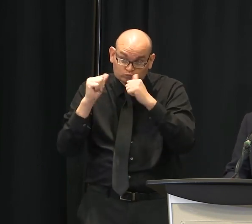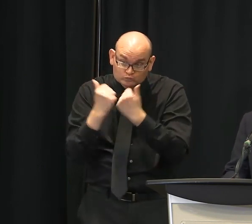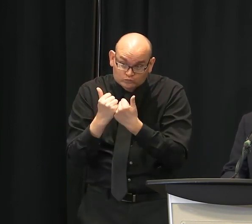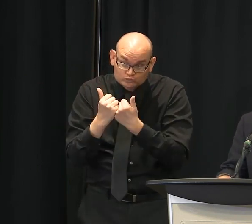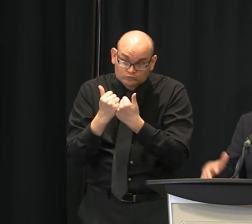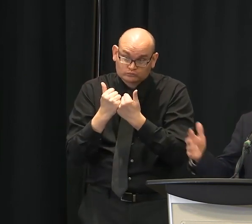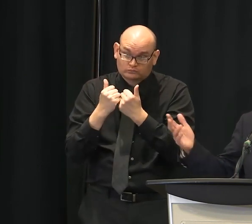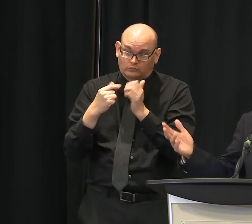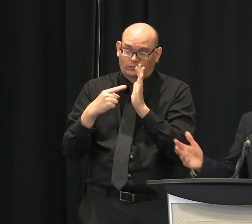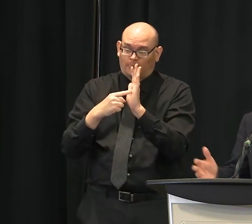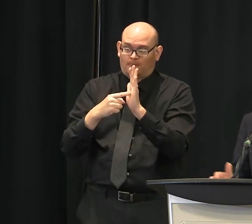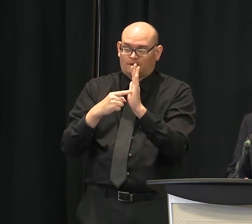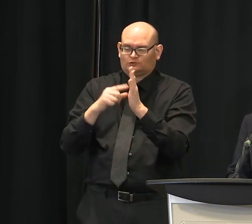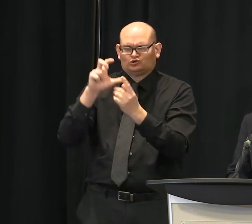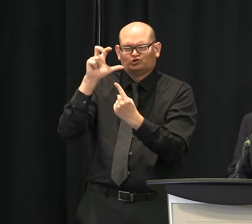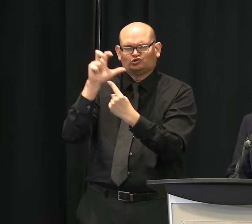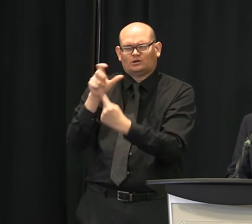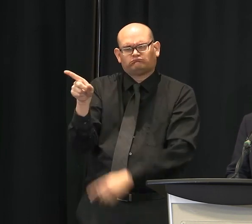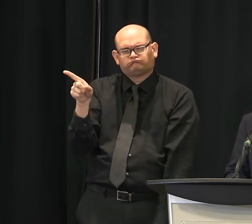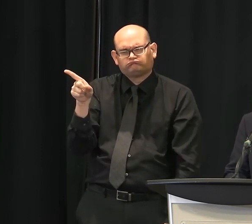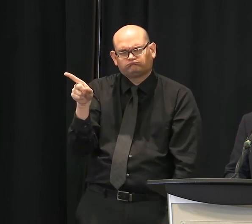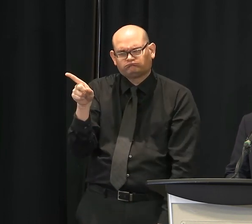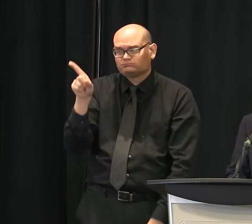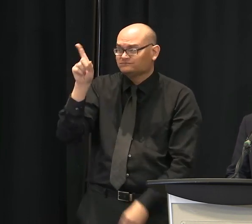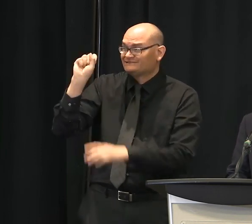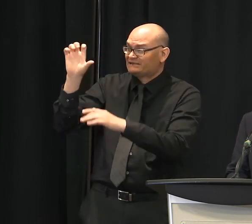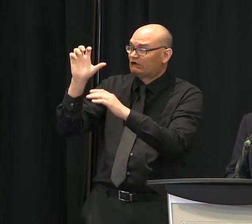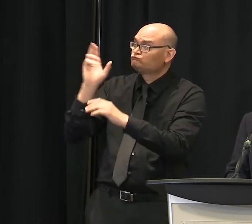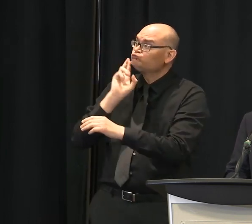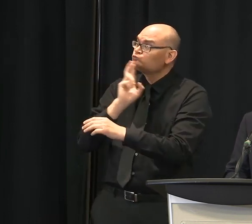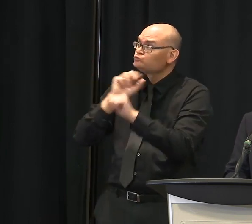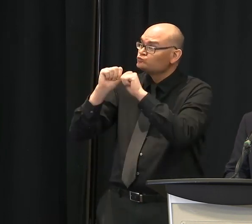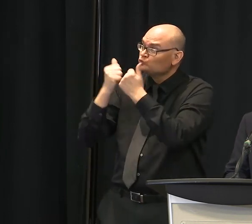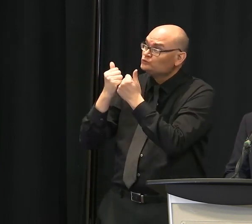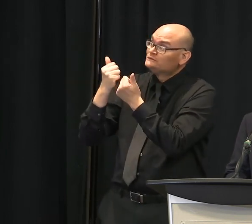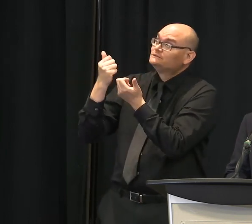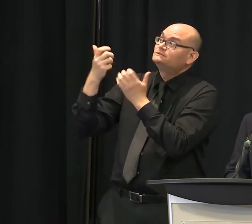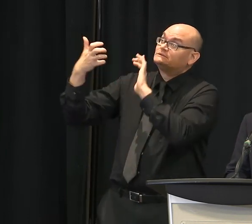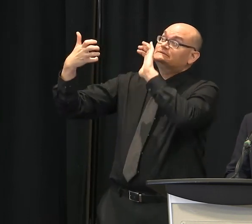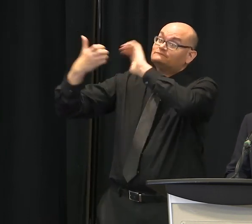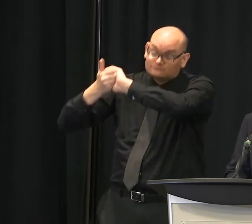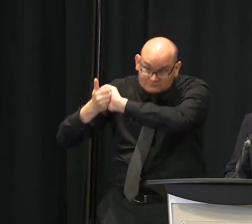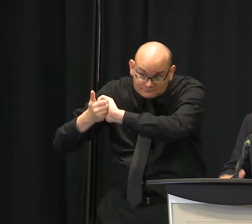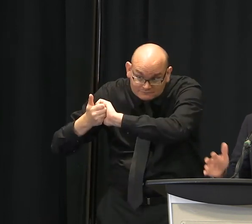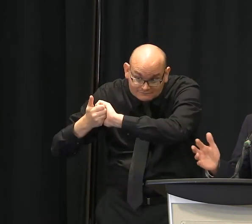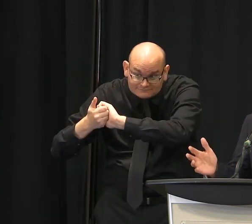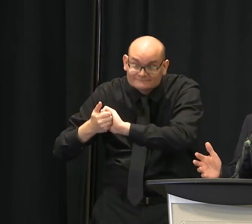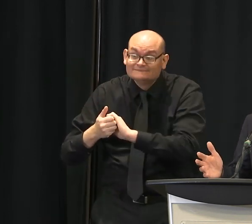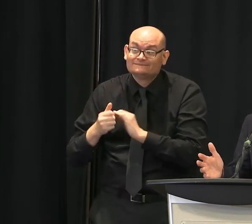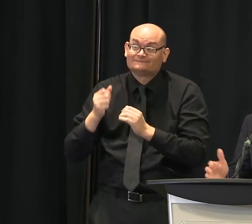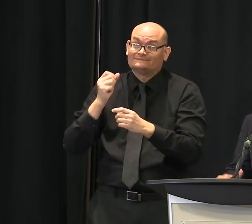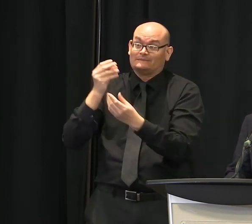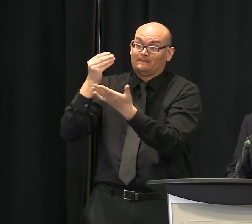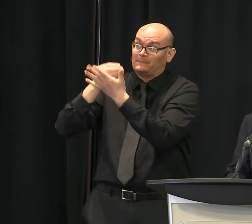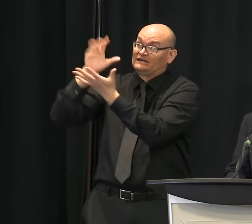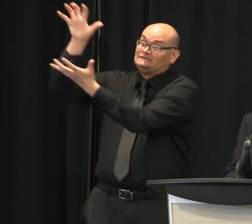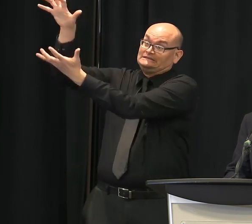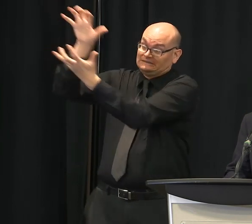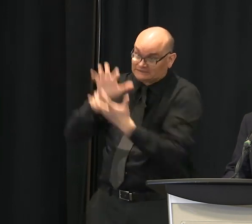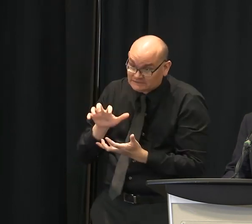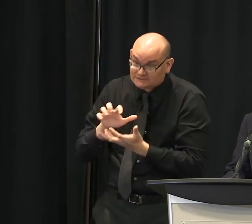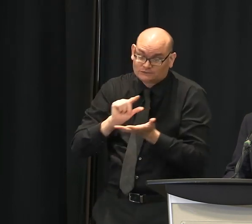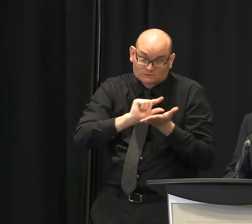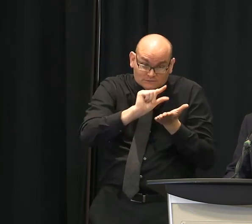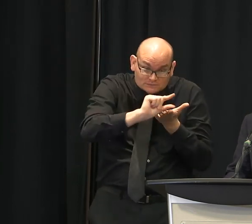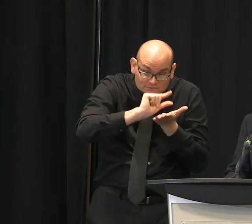taking nationwide resources and talking to health professionals and helping restaurants understand what their roles might be. And that's been